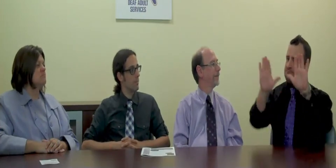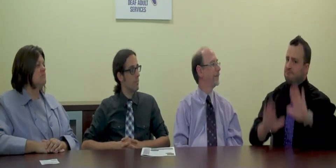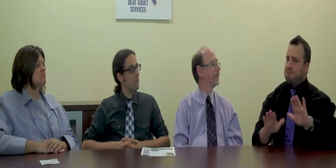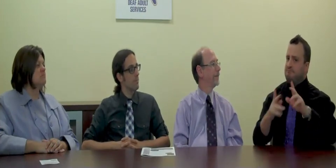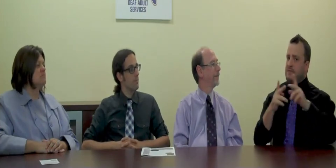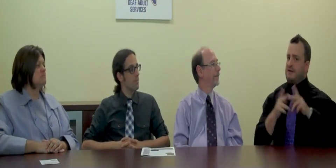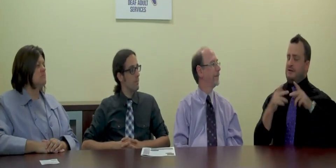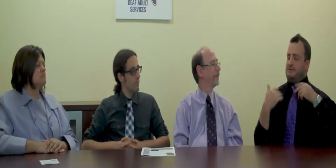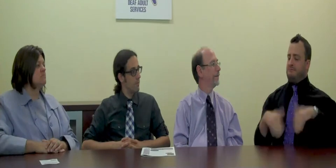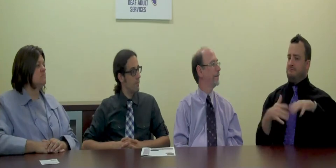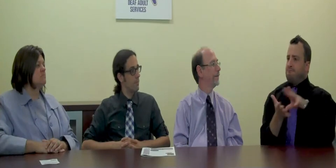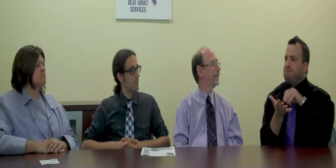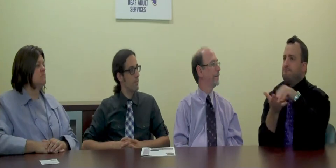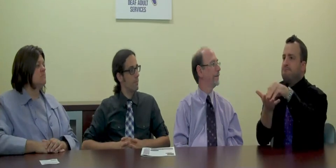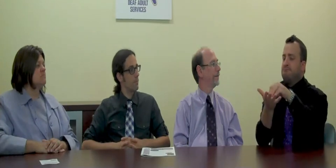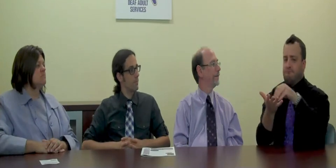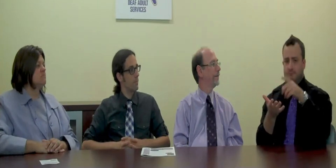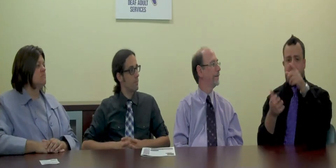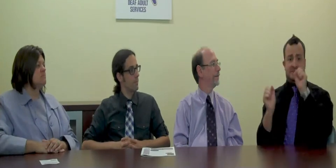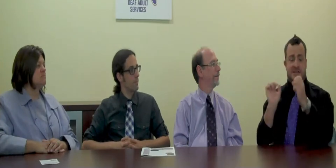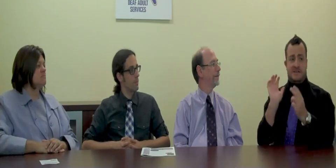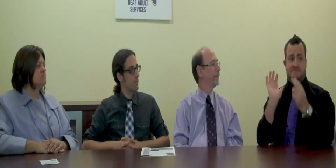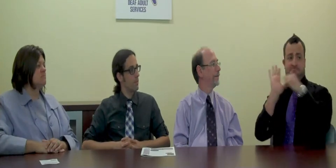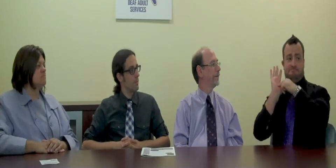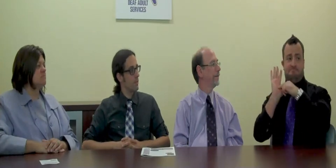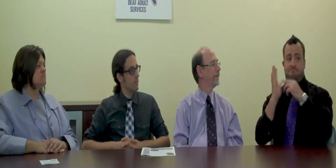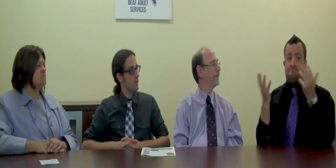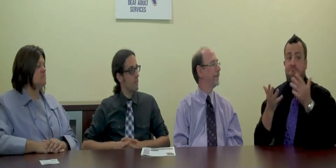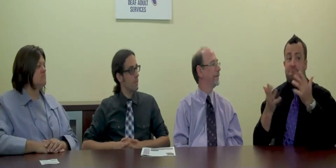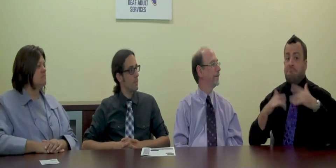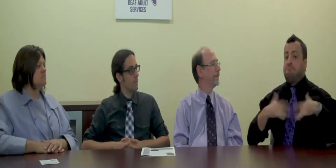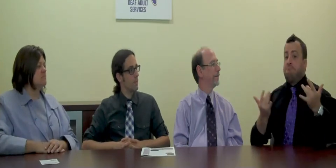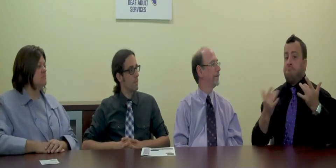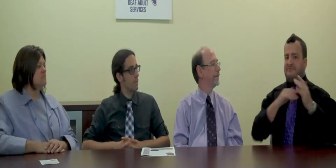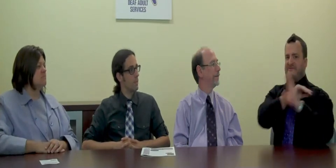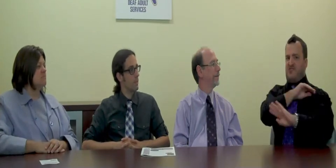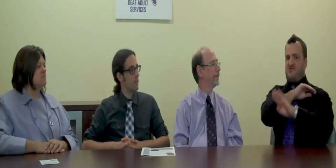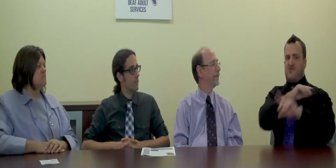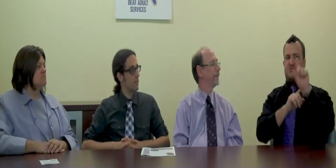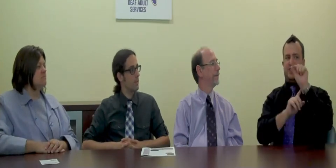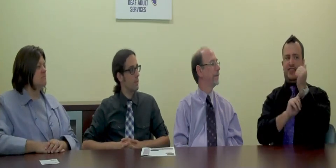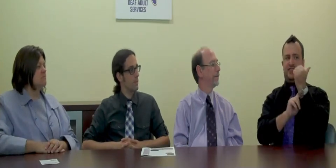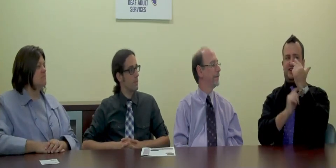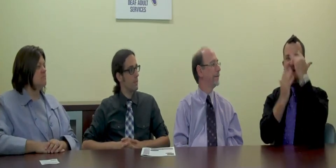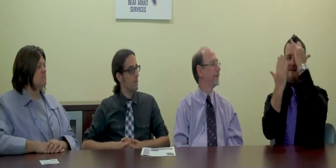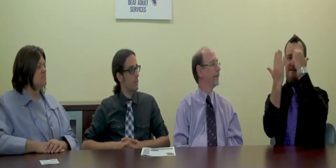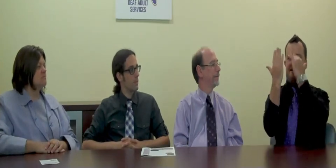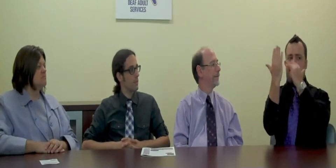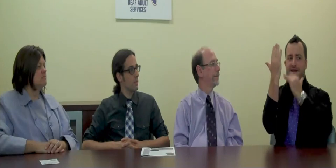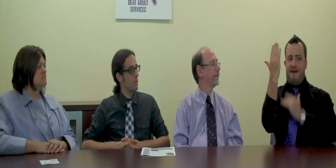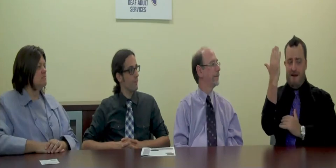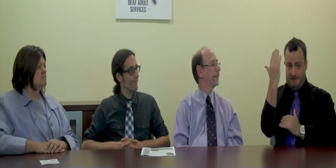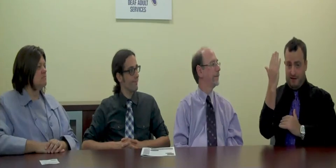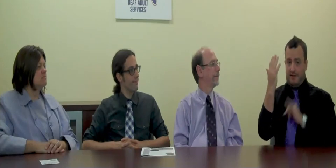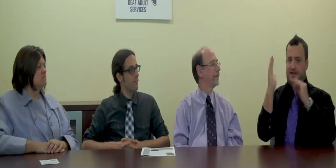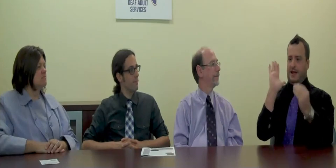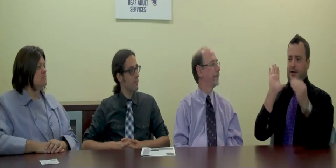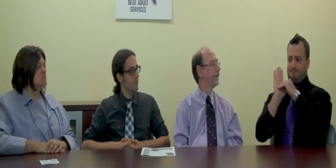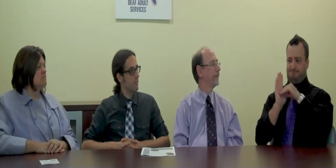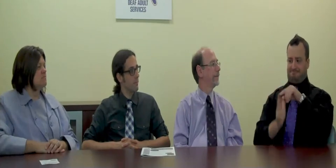Deaf Adult Services is a great place to sign up for an ASL class. Check out our Fall 2013 lineup, which